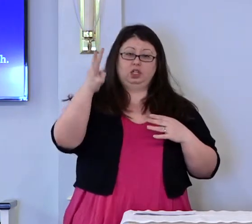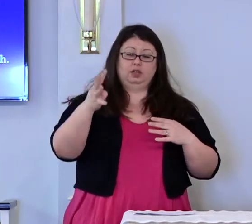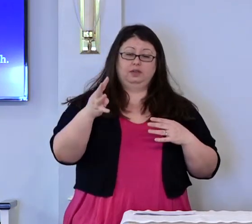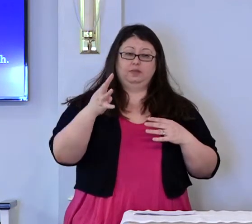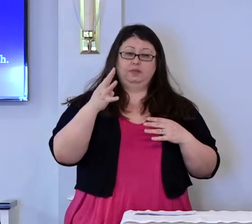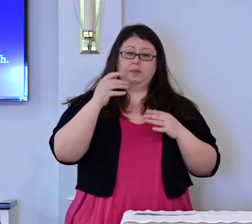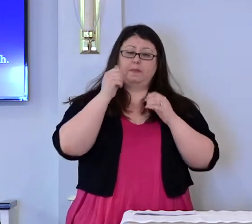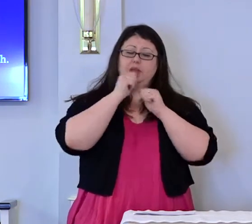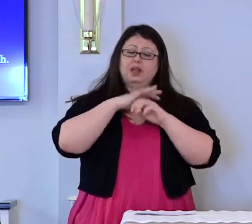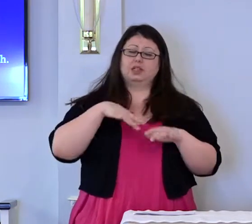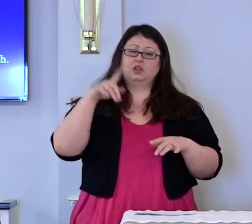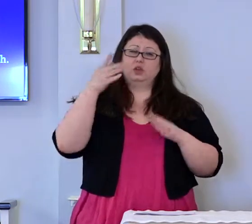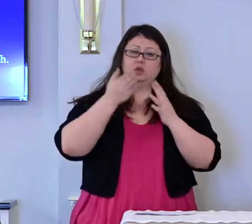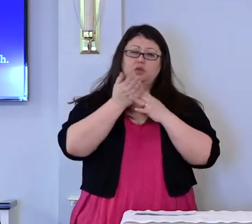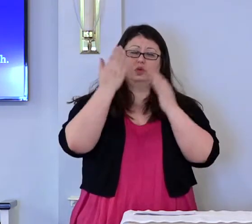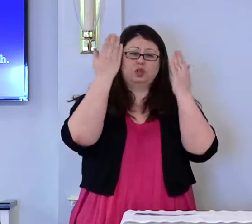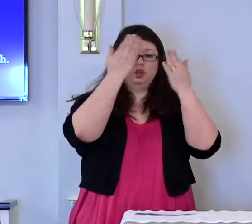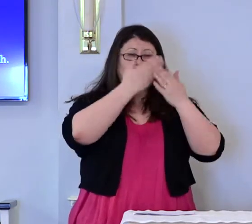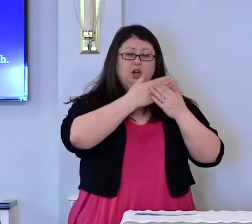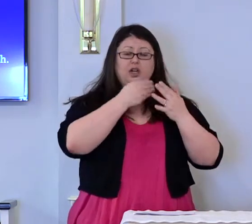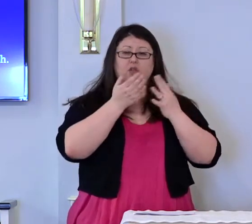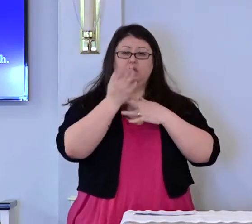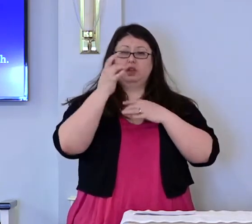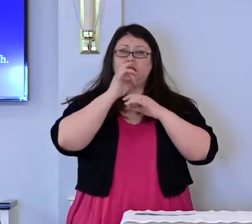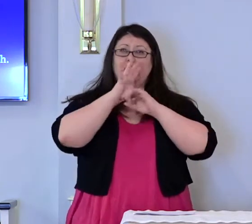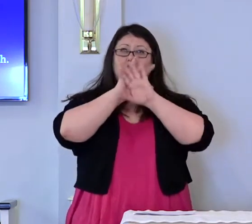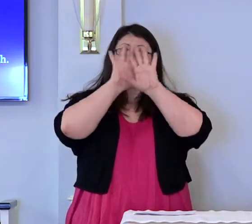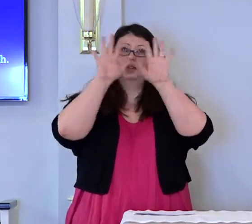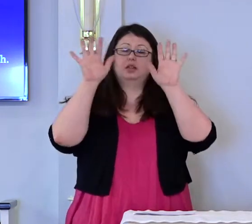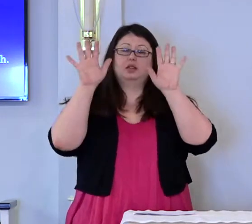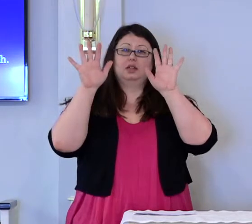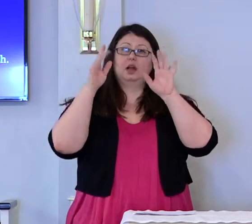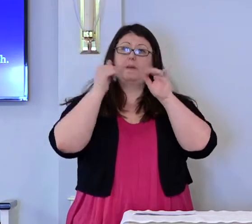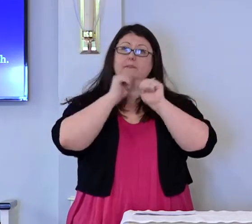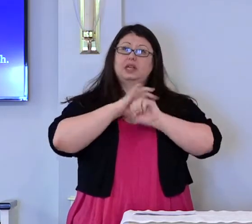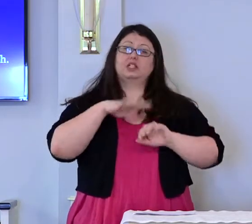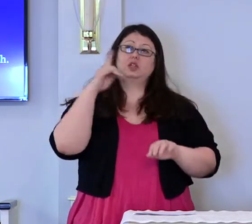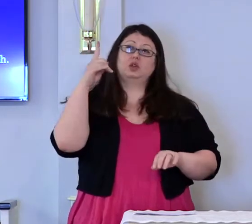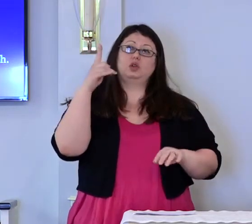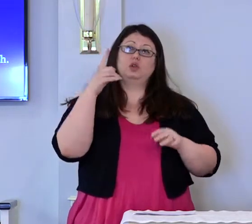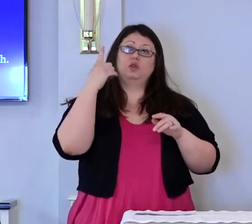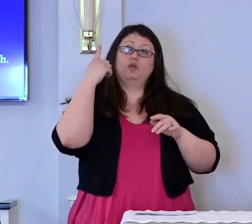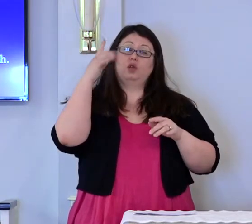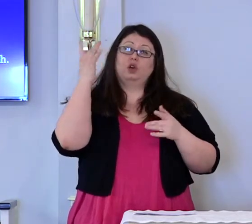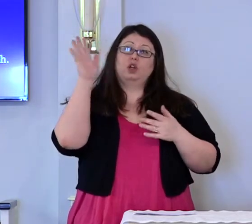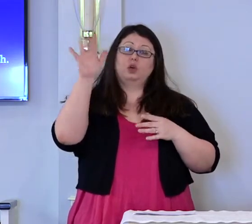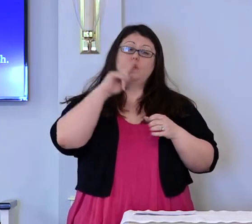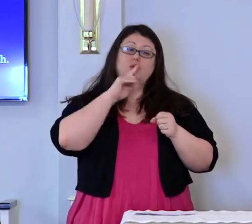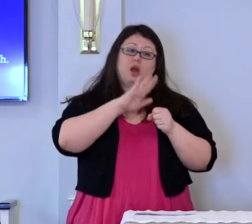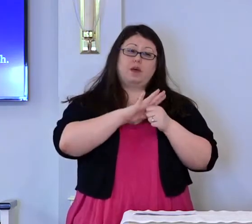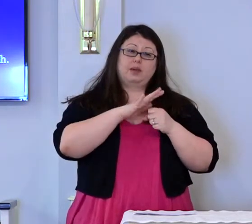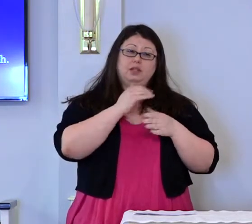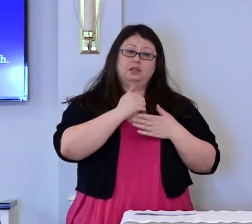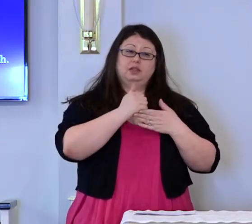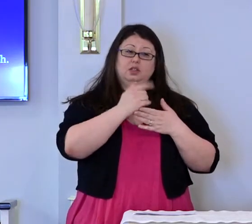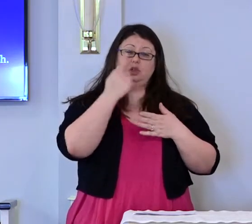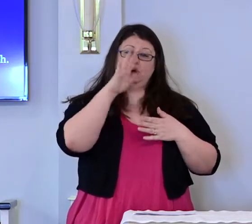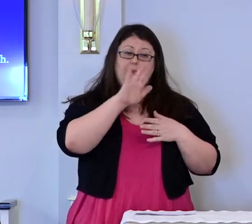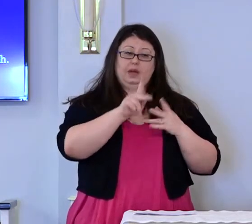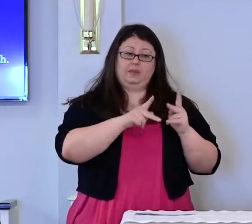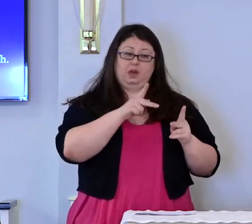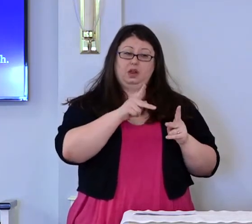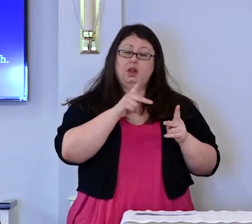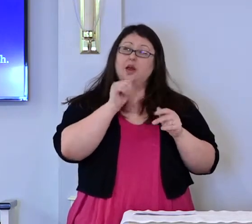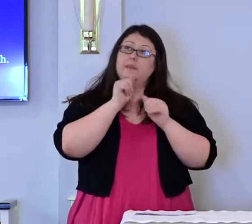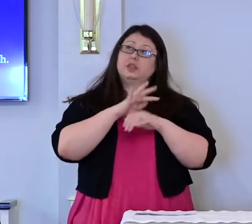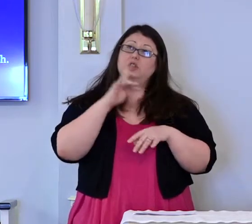Blessed are you in the darkness and in the light. Blessed are you for your promise to your people. Blessed are